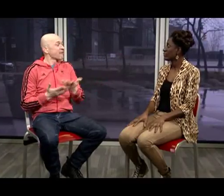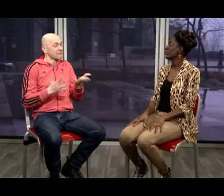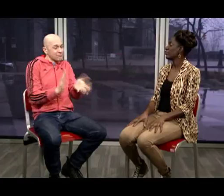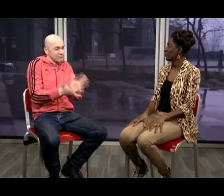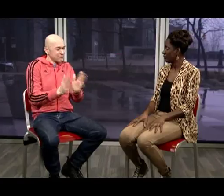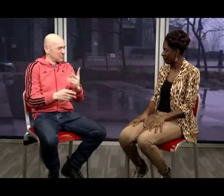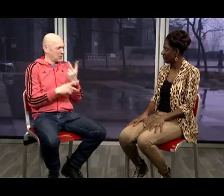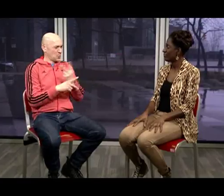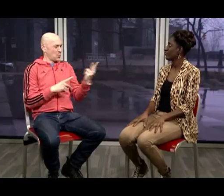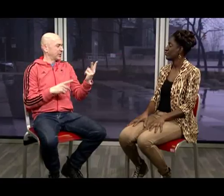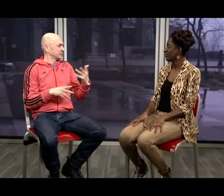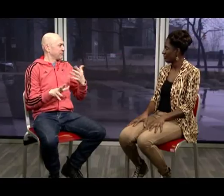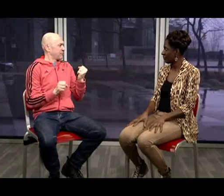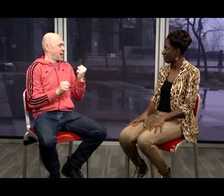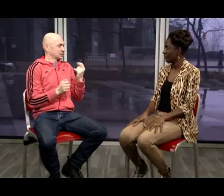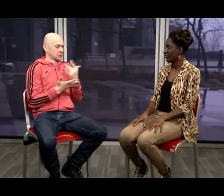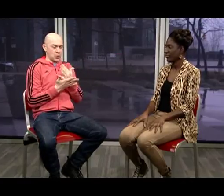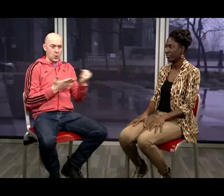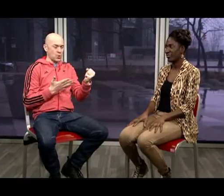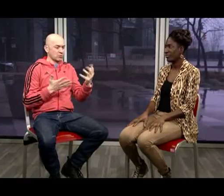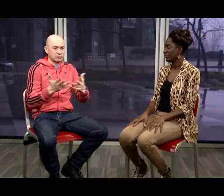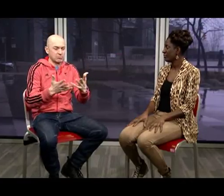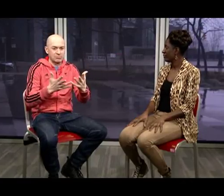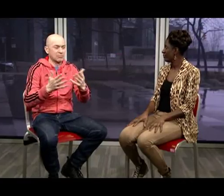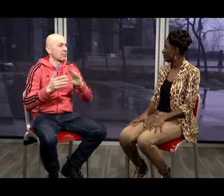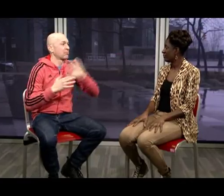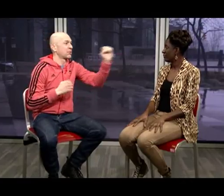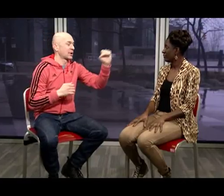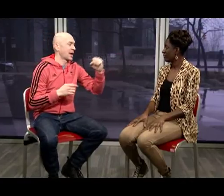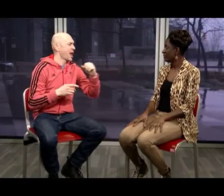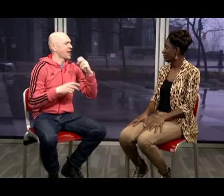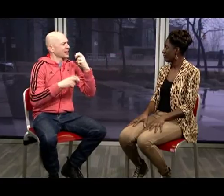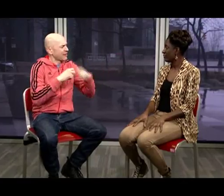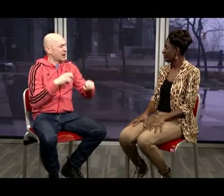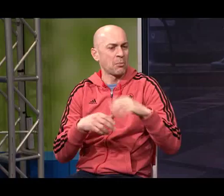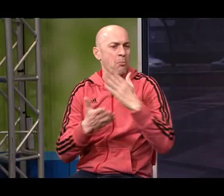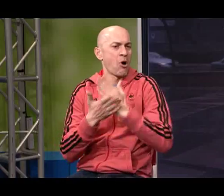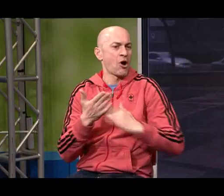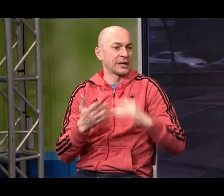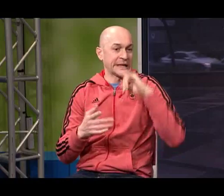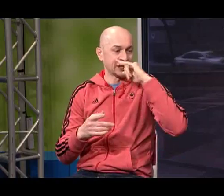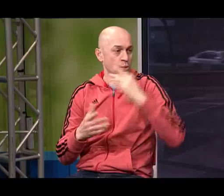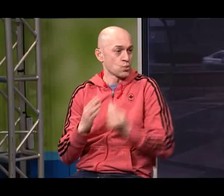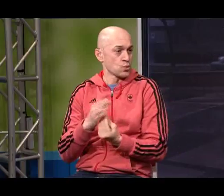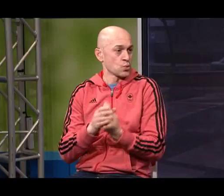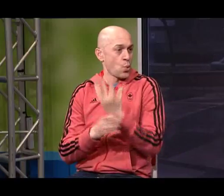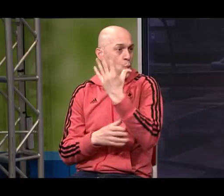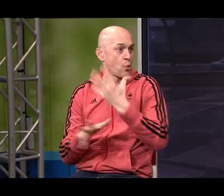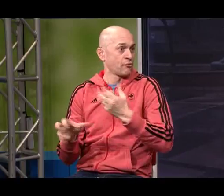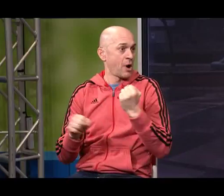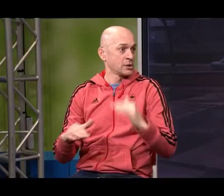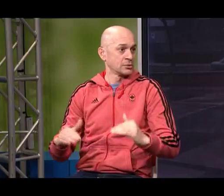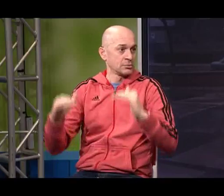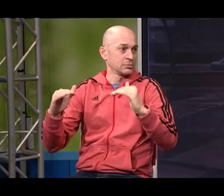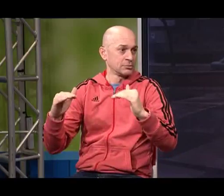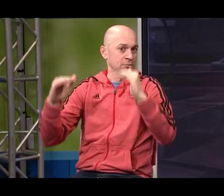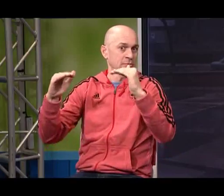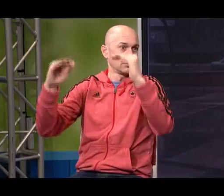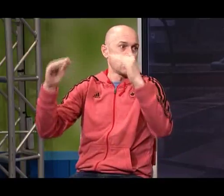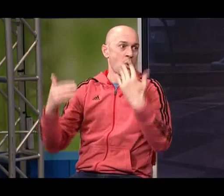the trip back home for two weeks at a time to spend with family But then I had to leave again So my kids are getting older And as